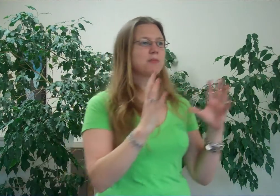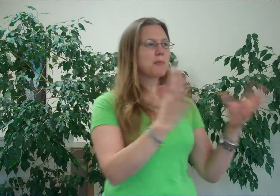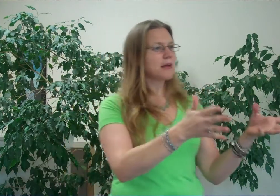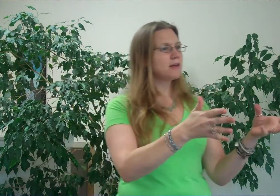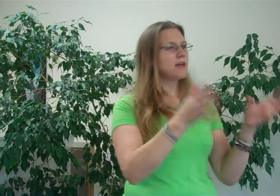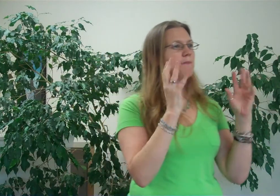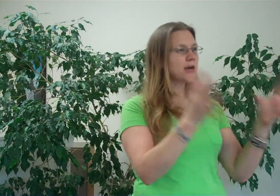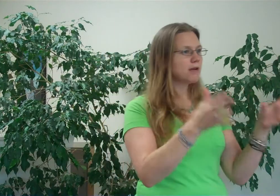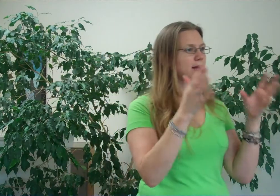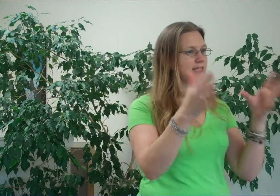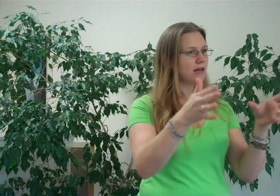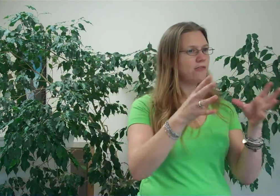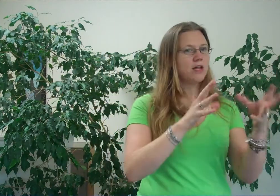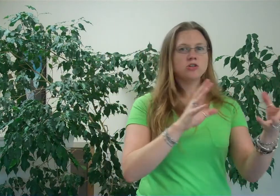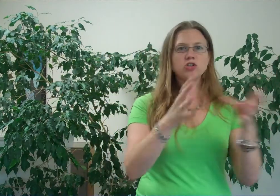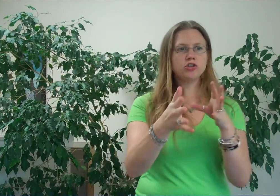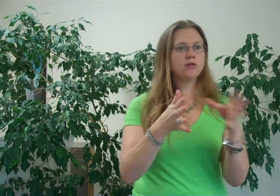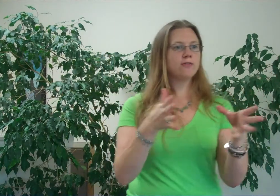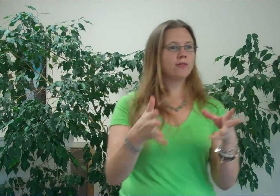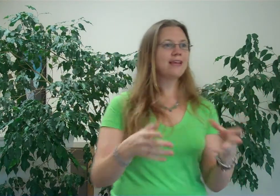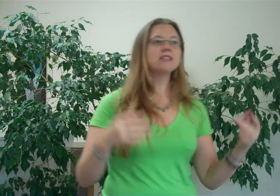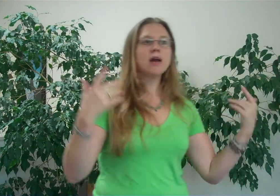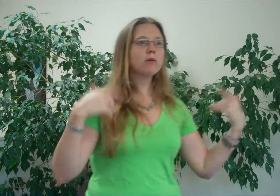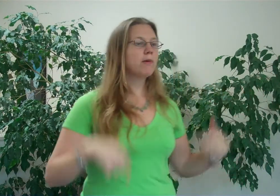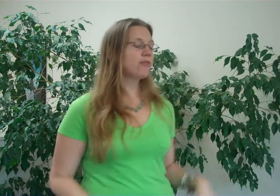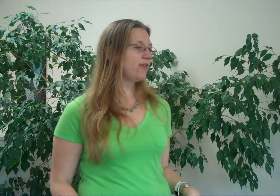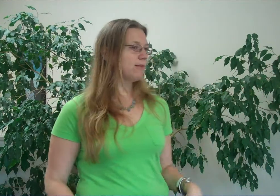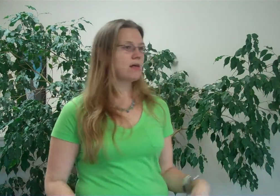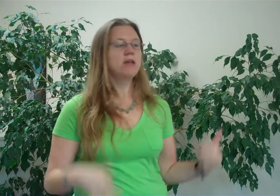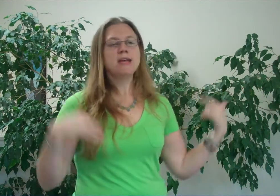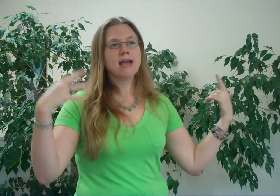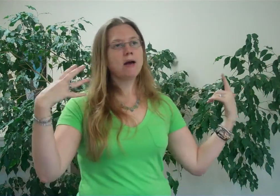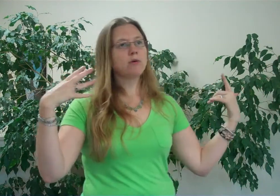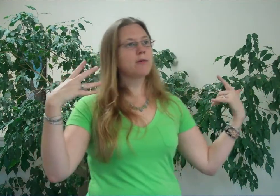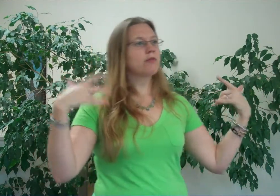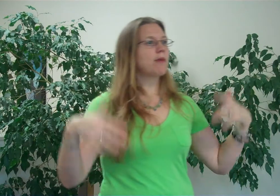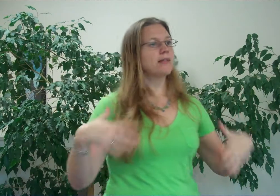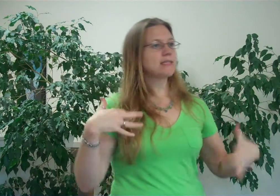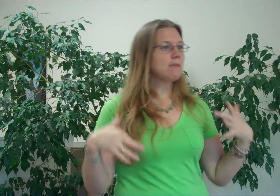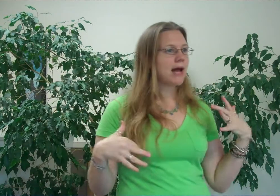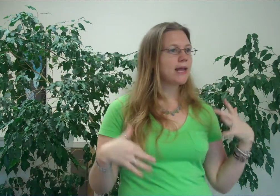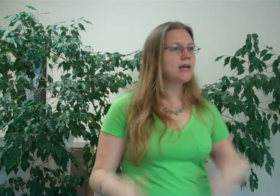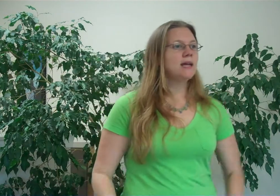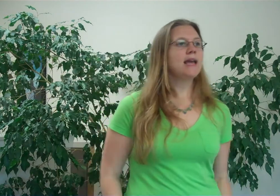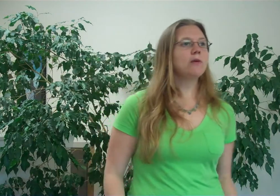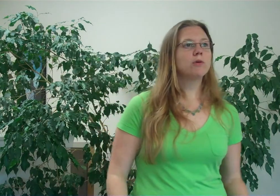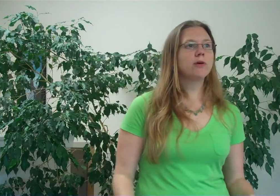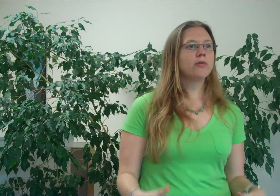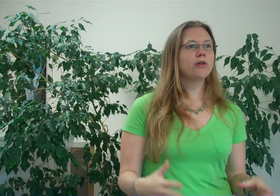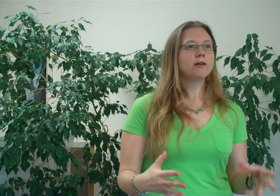comparing myself to two different things, yeah, we're both female, yeah, we're both about the same height, yeah, we're both, you know,